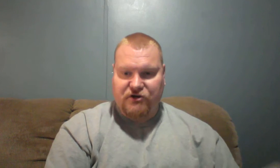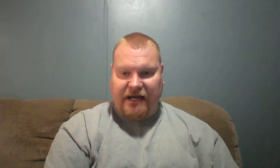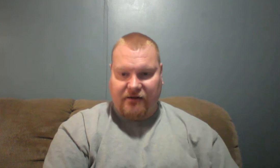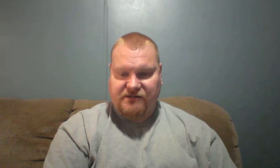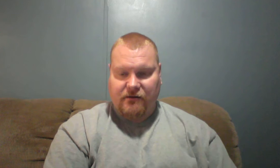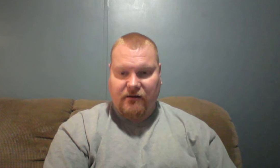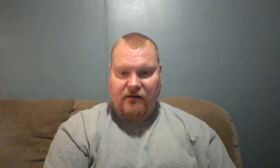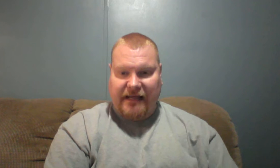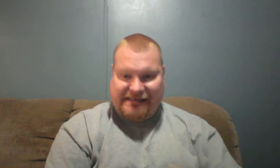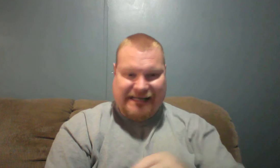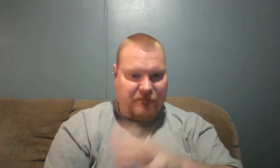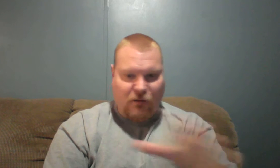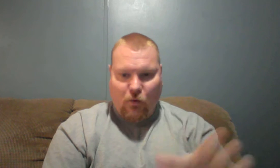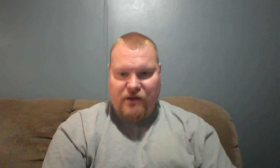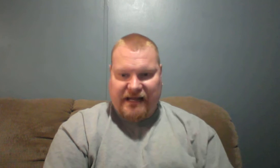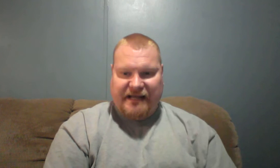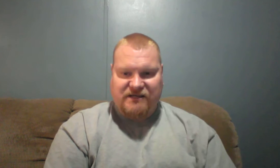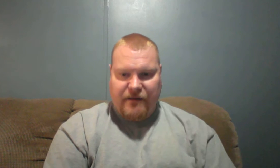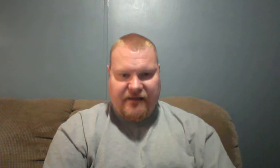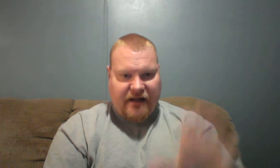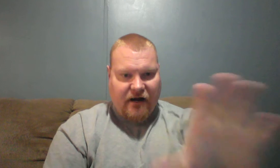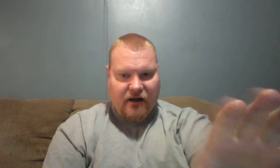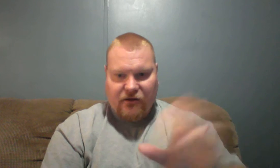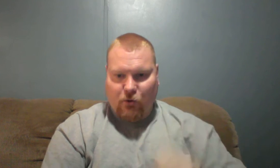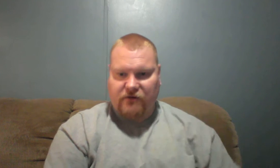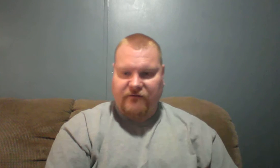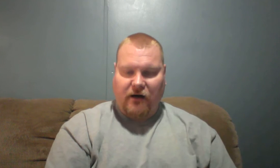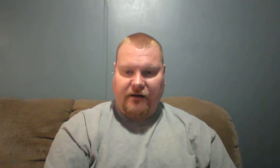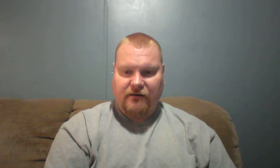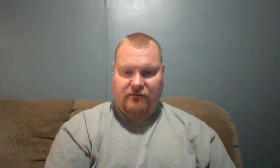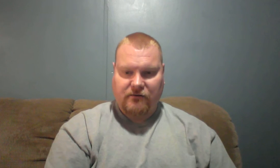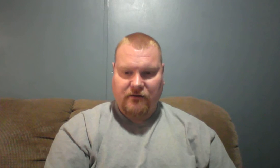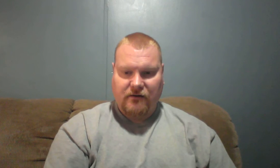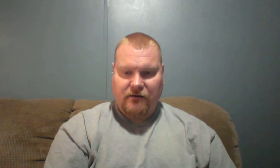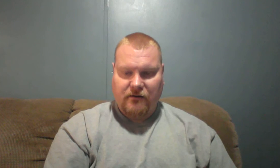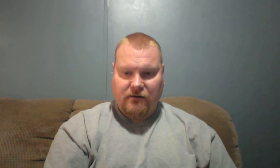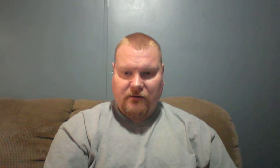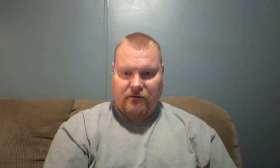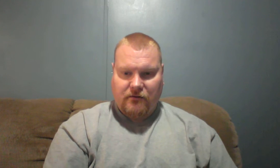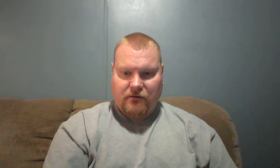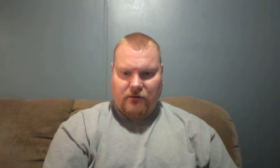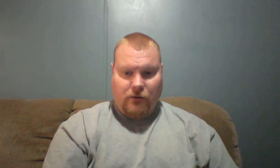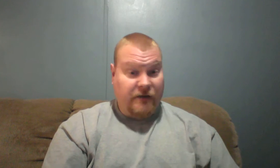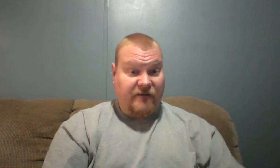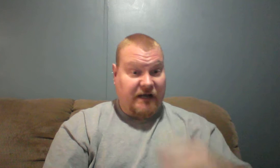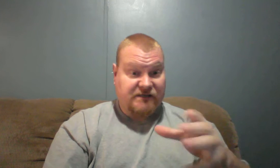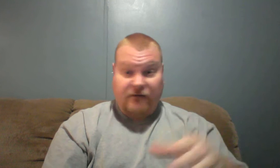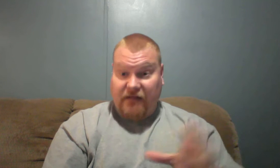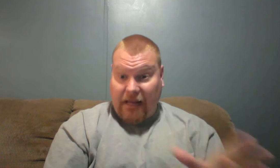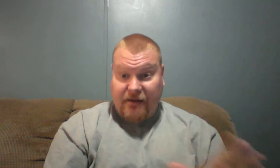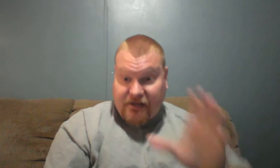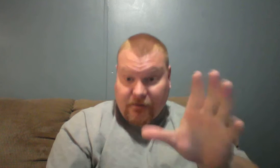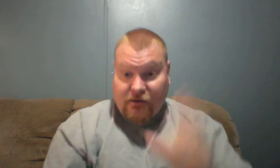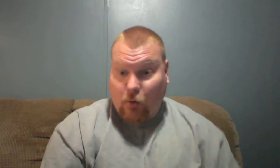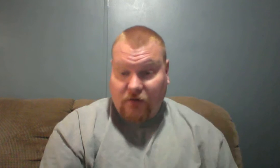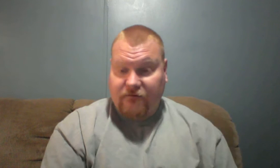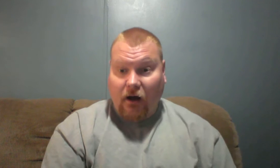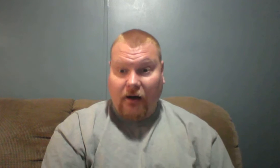house, except the one that needs to be in there, the word of God. We even got stuff claiming to be the word of God